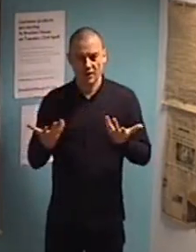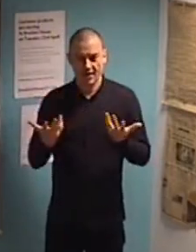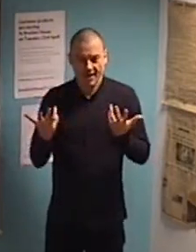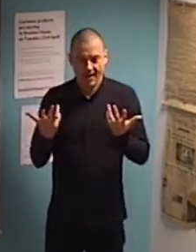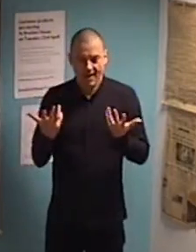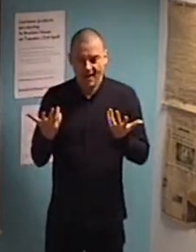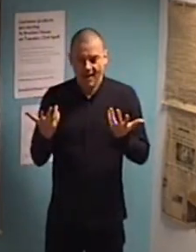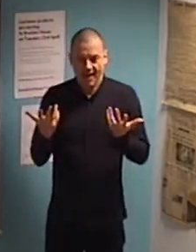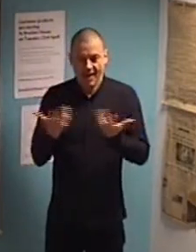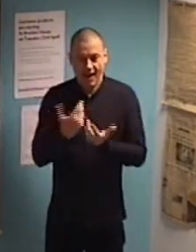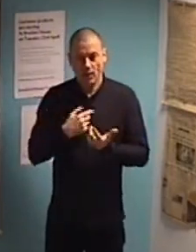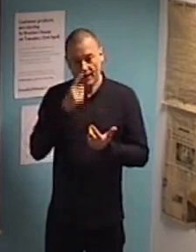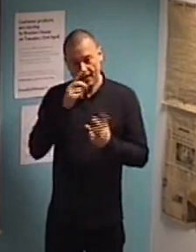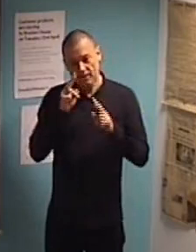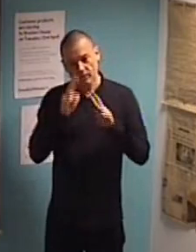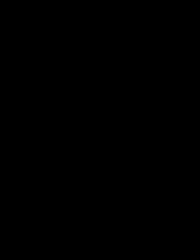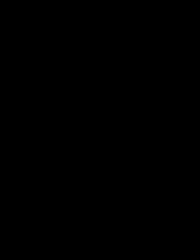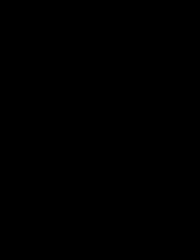can build a product differently.